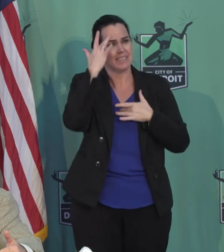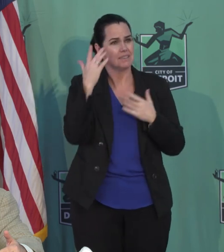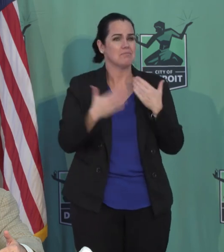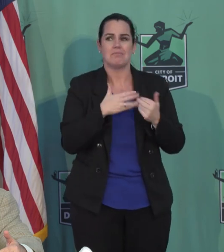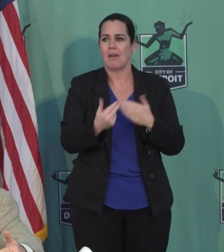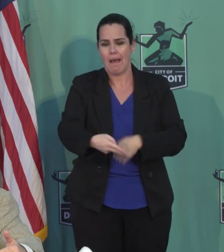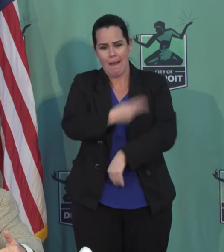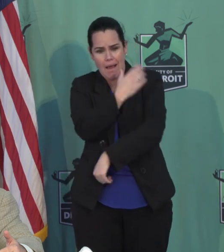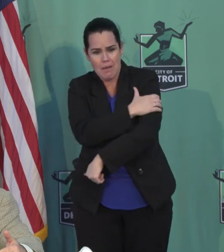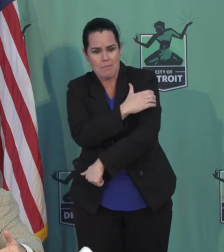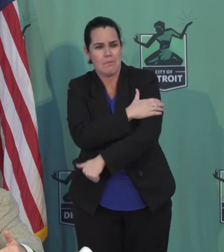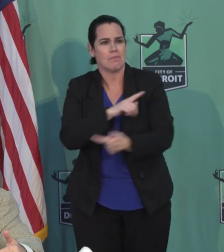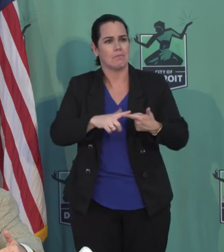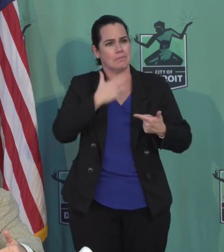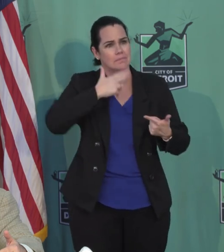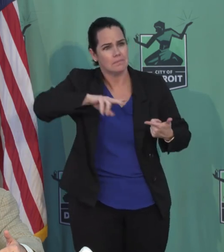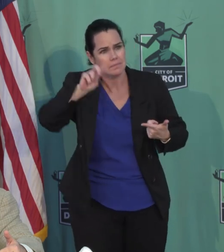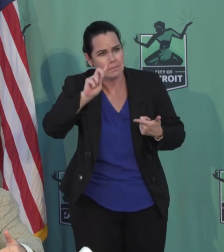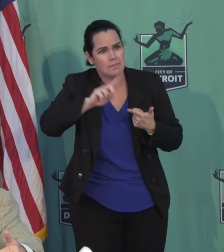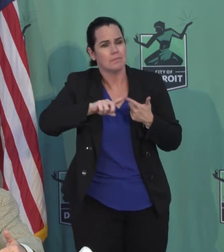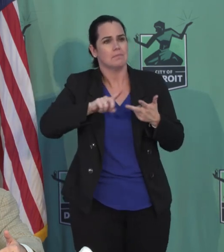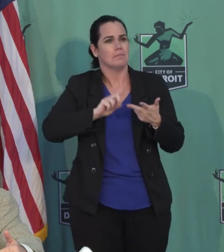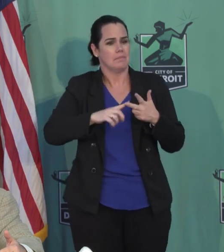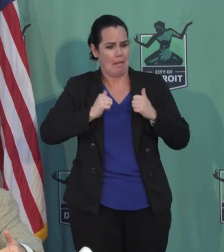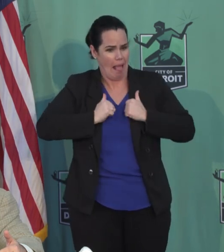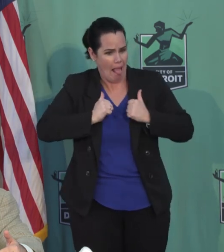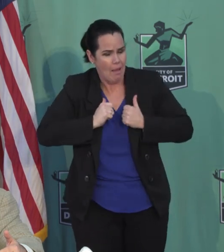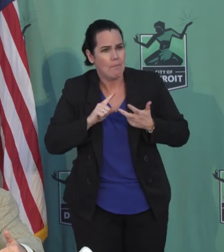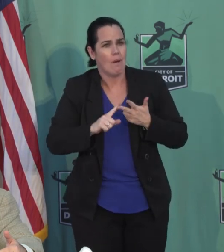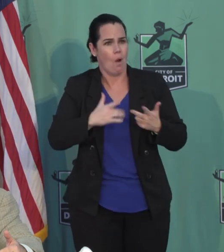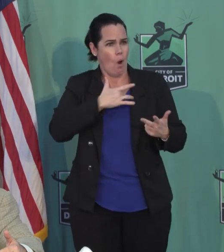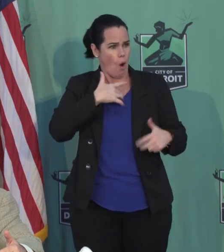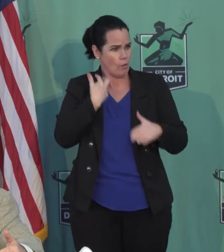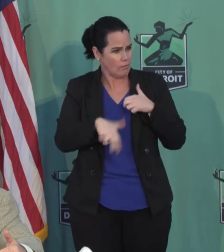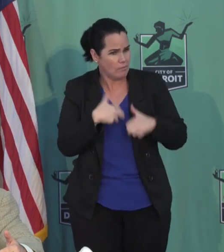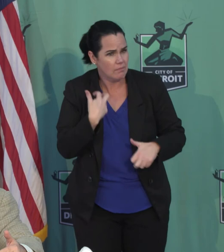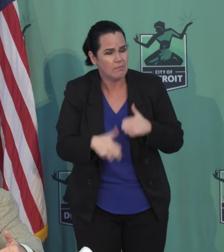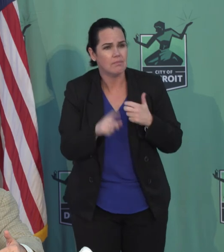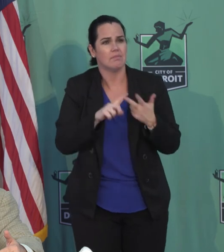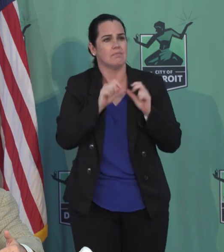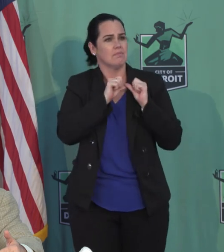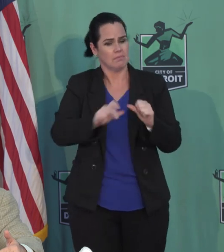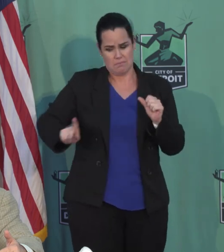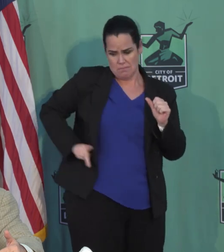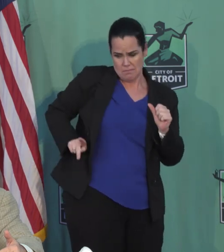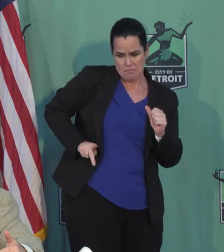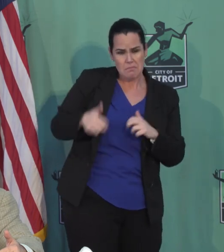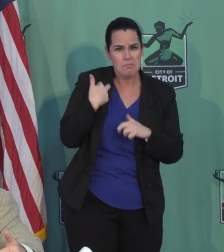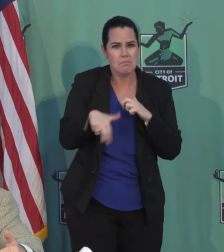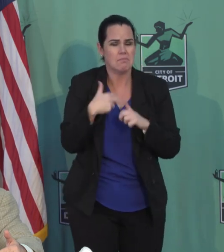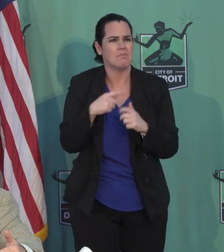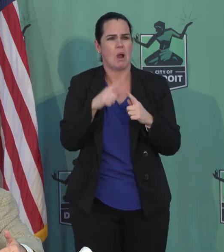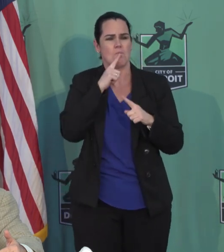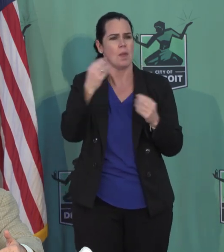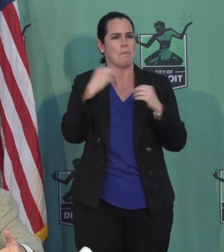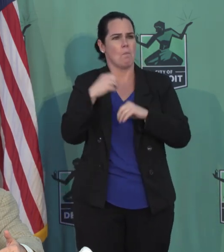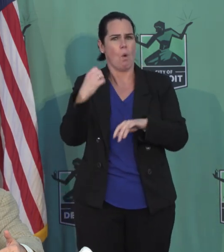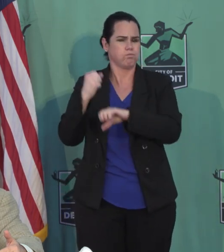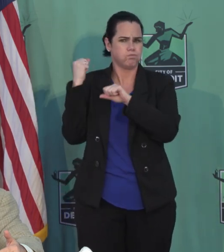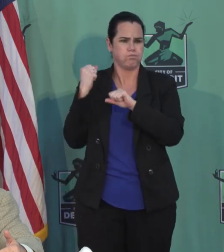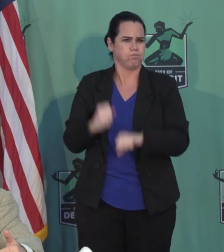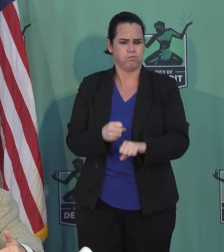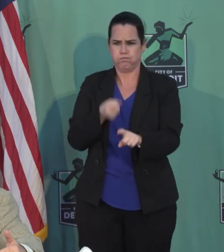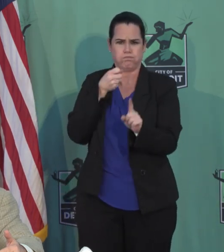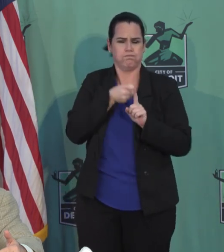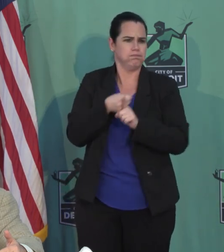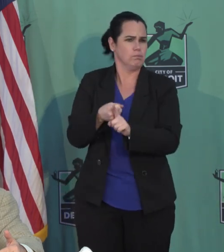diabetes, whether it's asthma, whether it's heart disease, whether it's chronic kidney disease, is much higher in the African-American